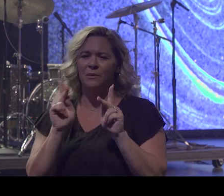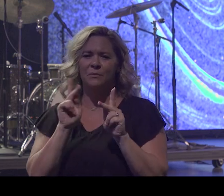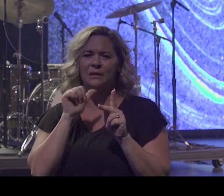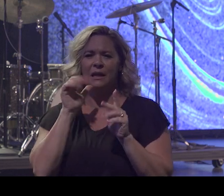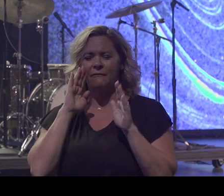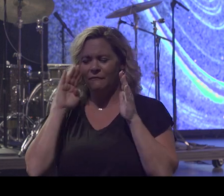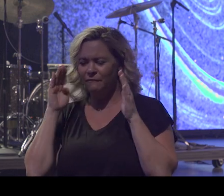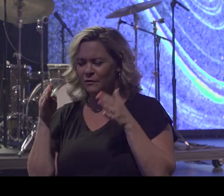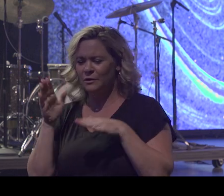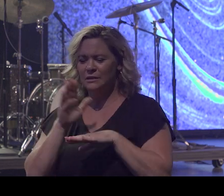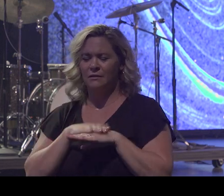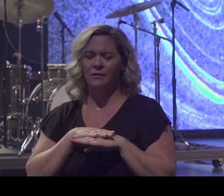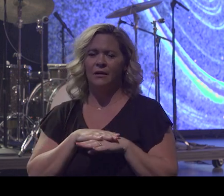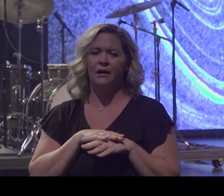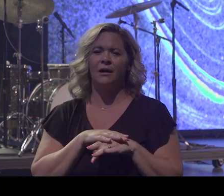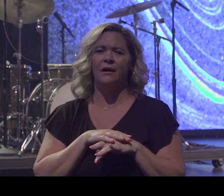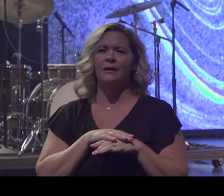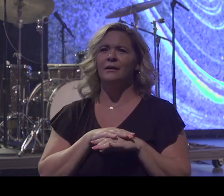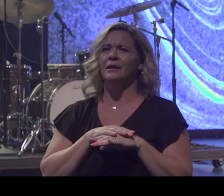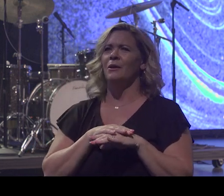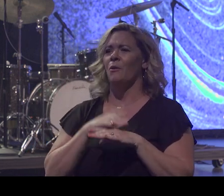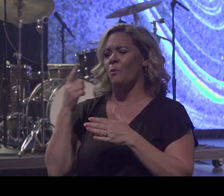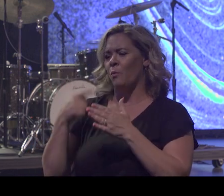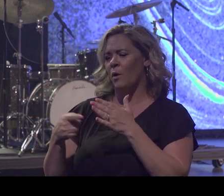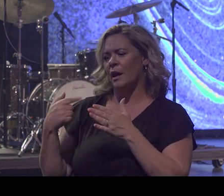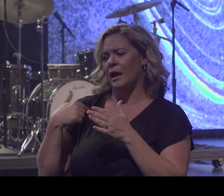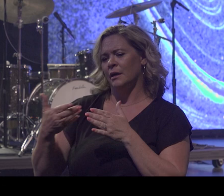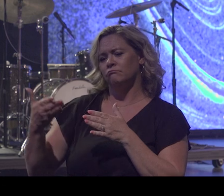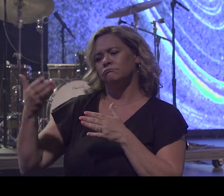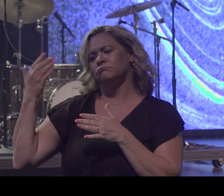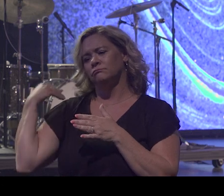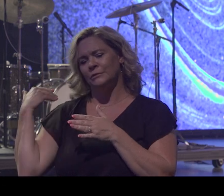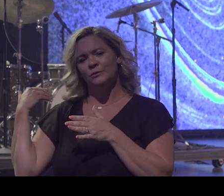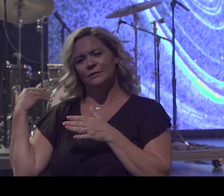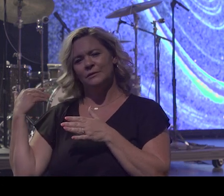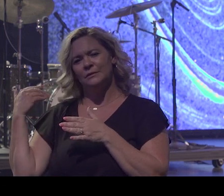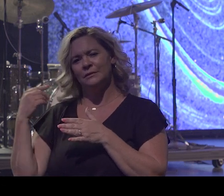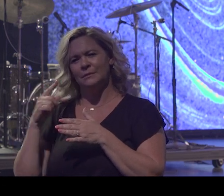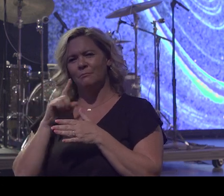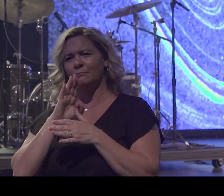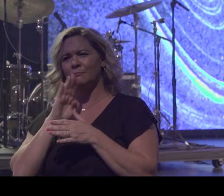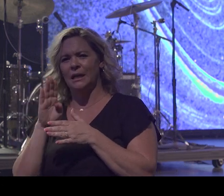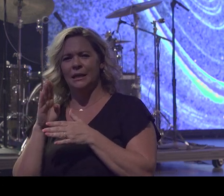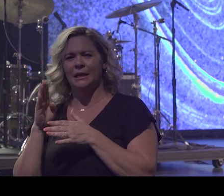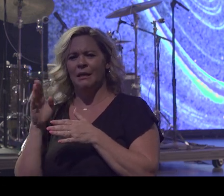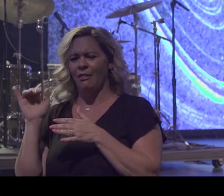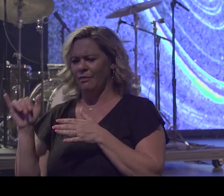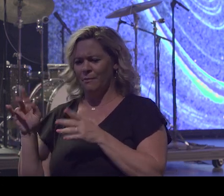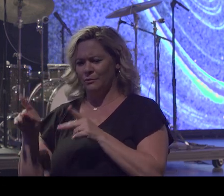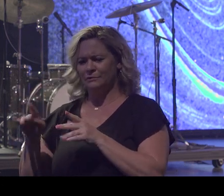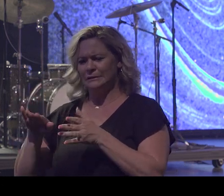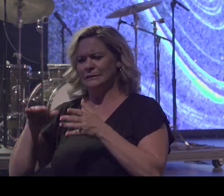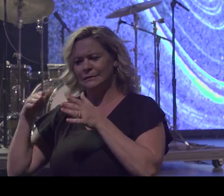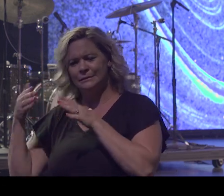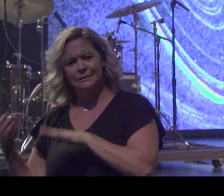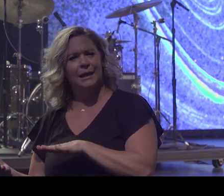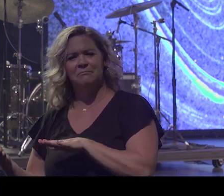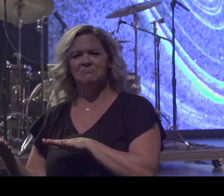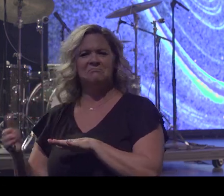that I used to be. He's dead. He no longer lives. He has